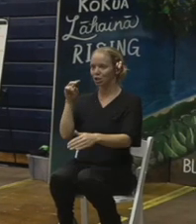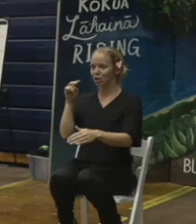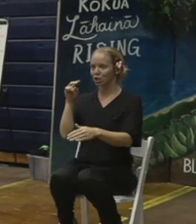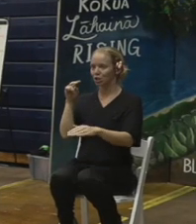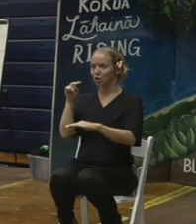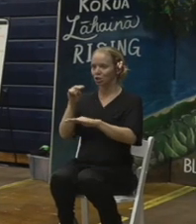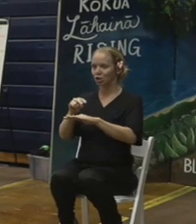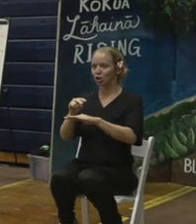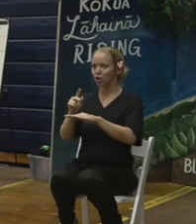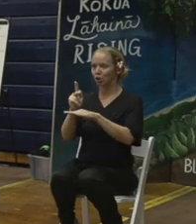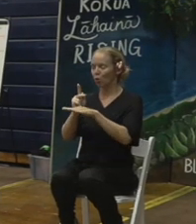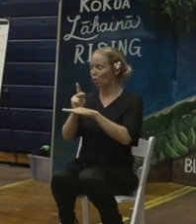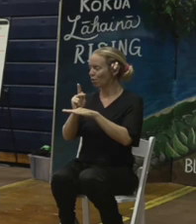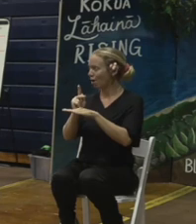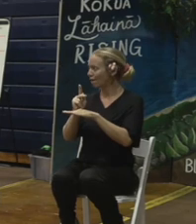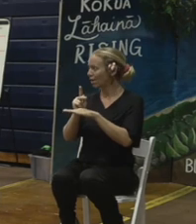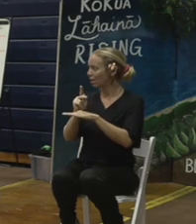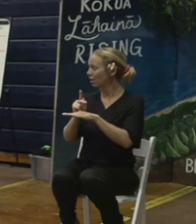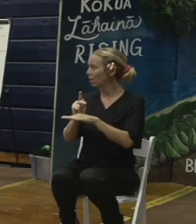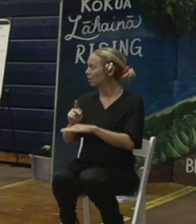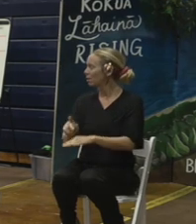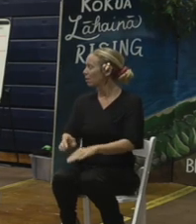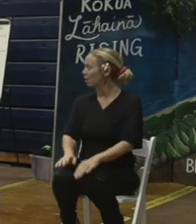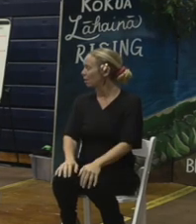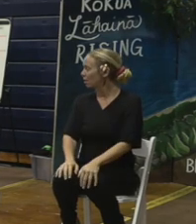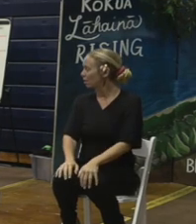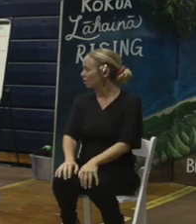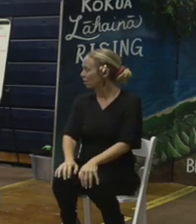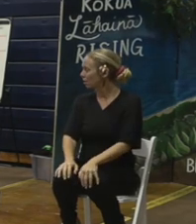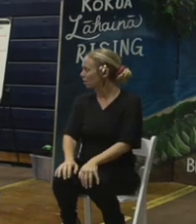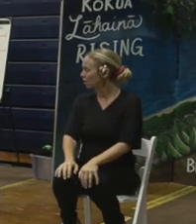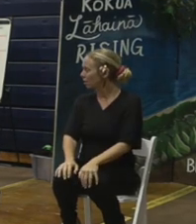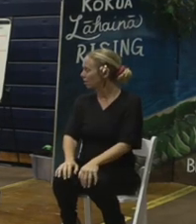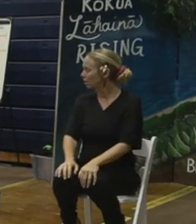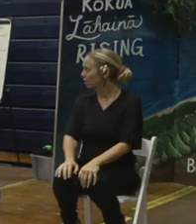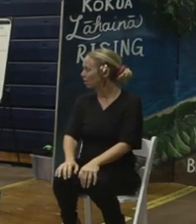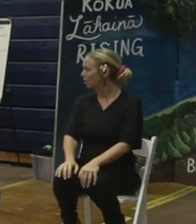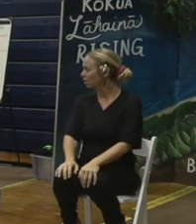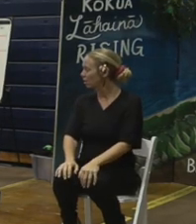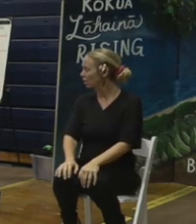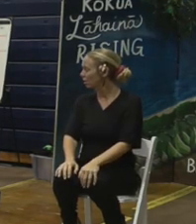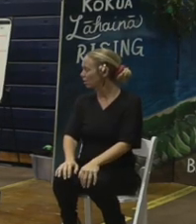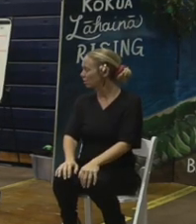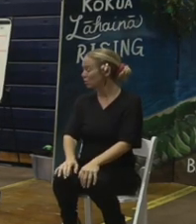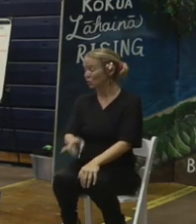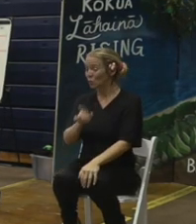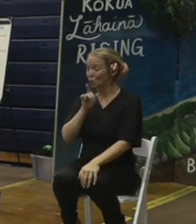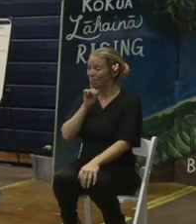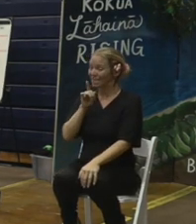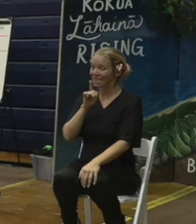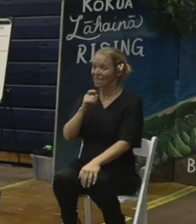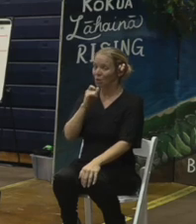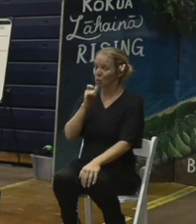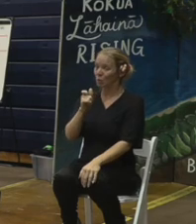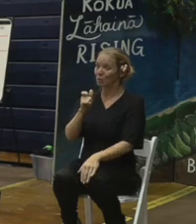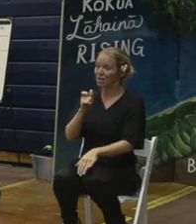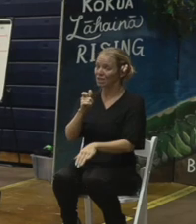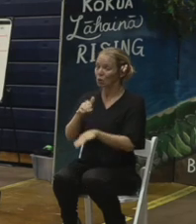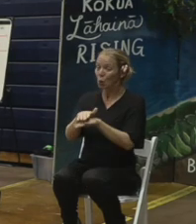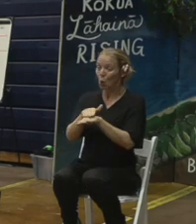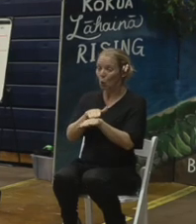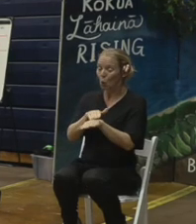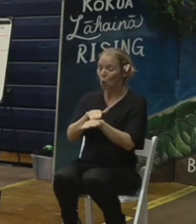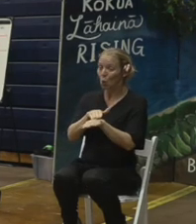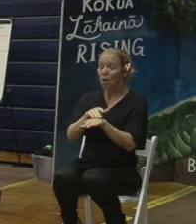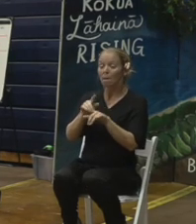Today, expeditiously, it would affect the expeditious removal from Lahaina. However, we are